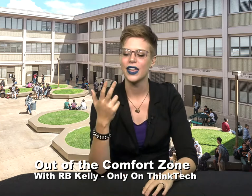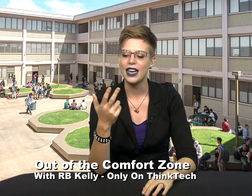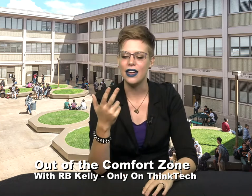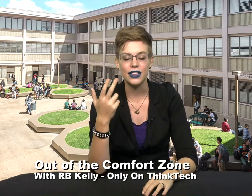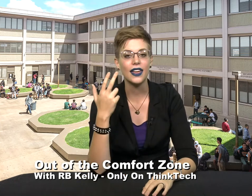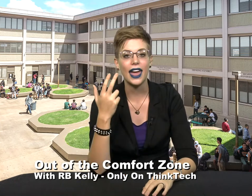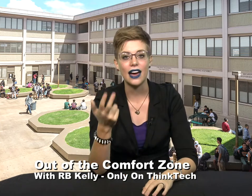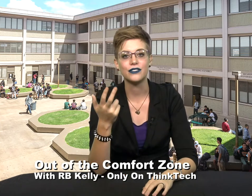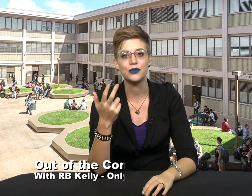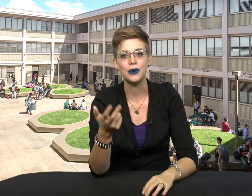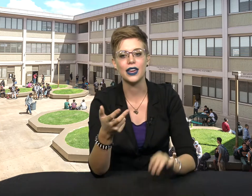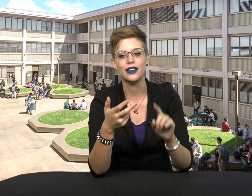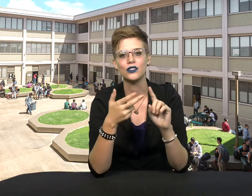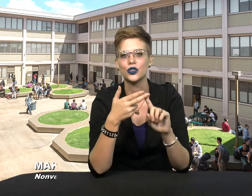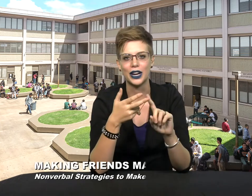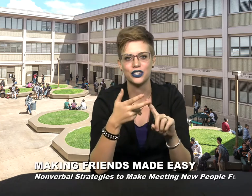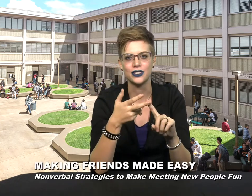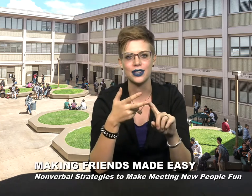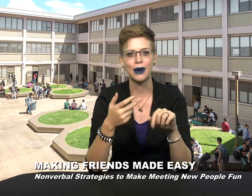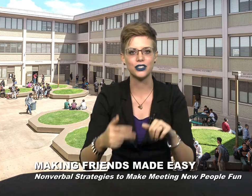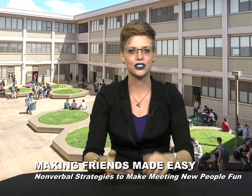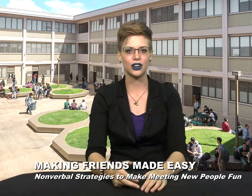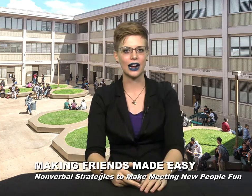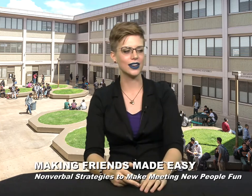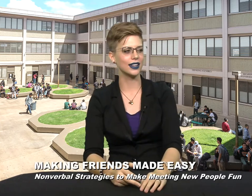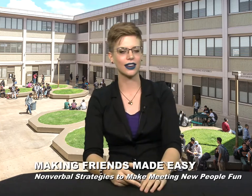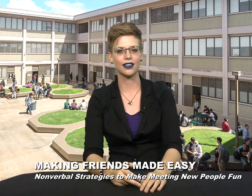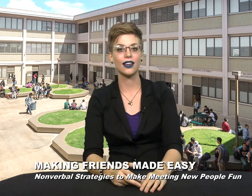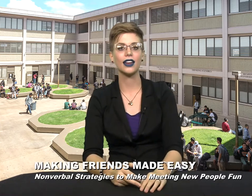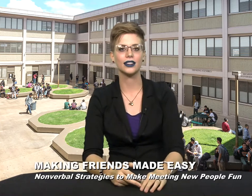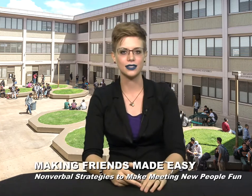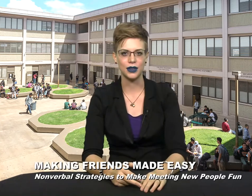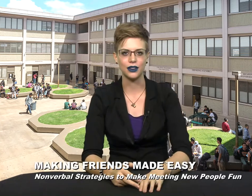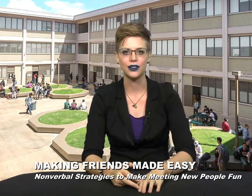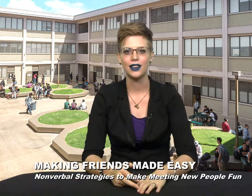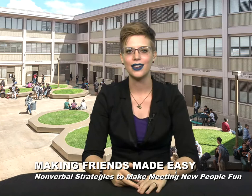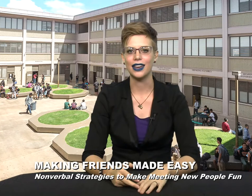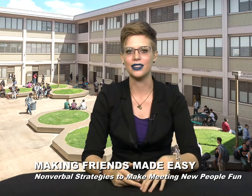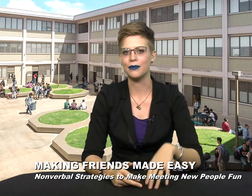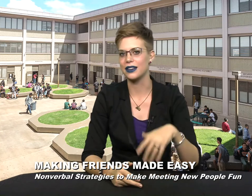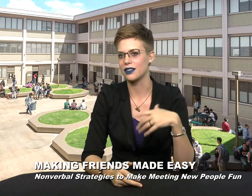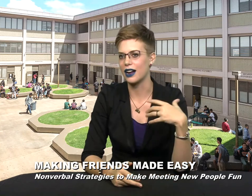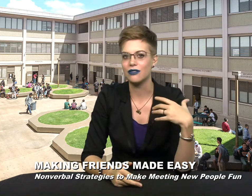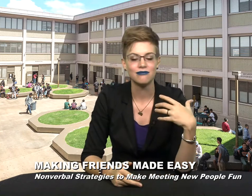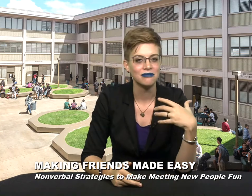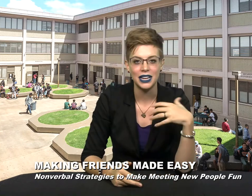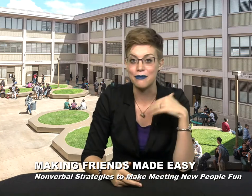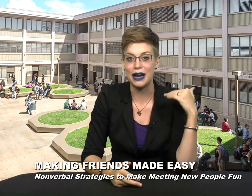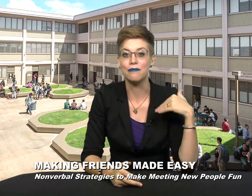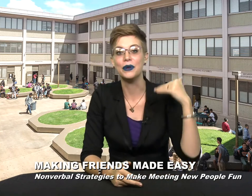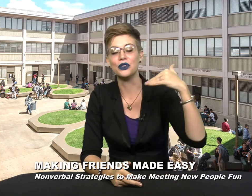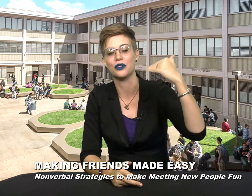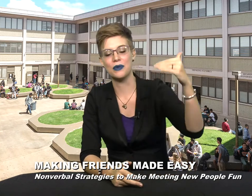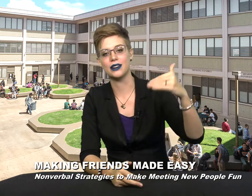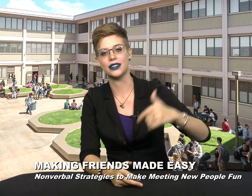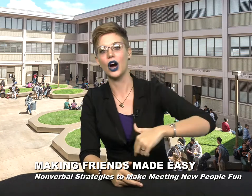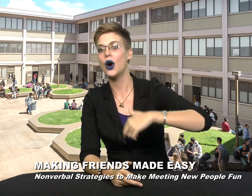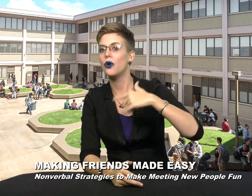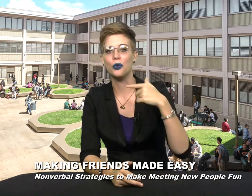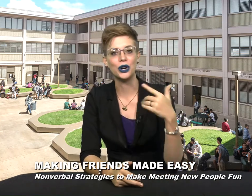And then they have to be durations. It might just start out as like a, hey, nice to meet you. And then it might start out, it might build from there to, oh, what